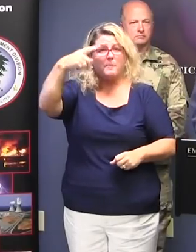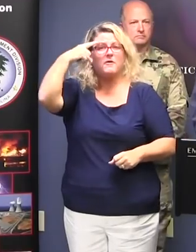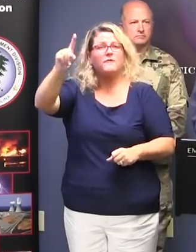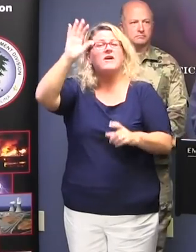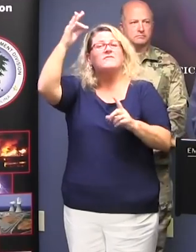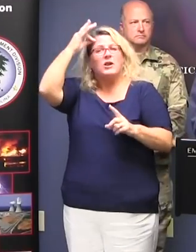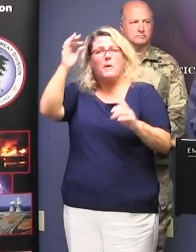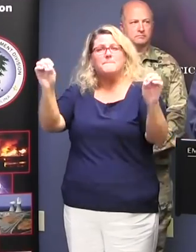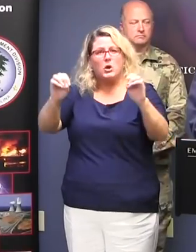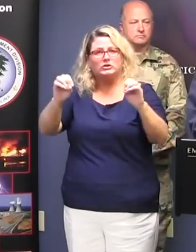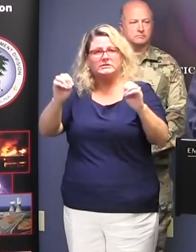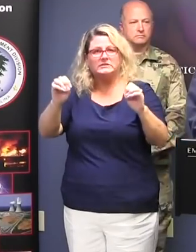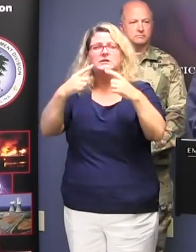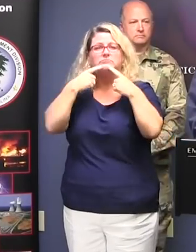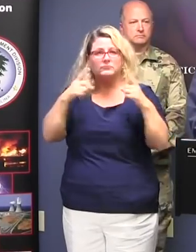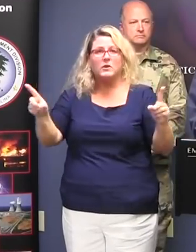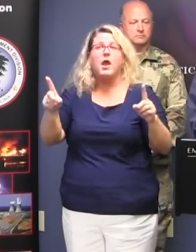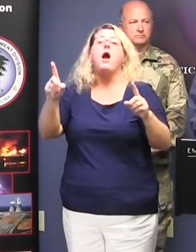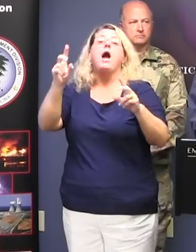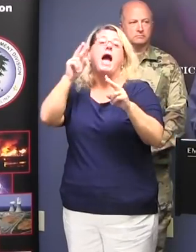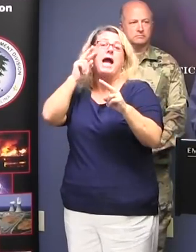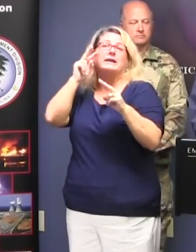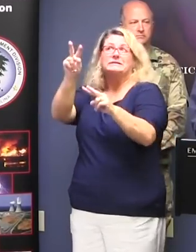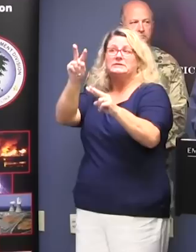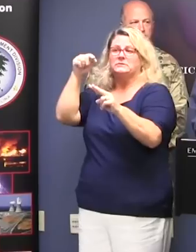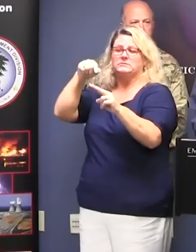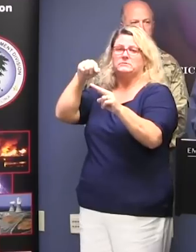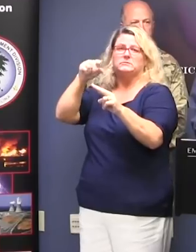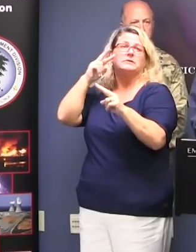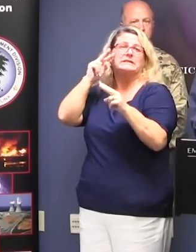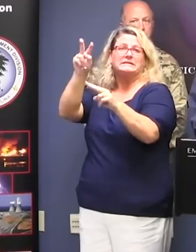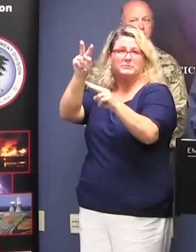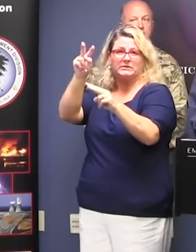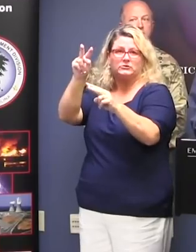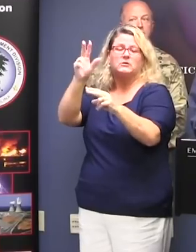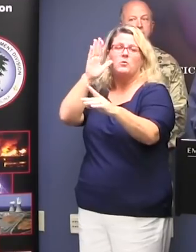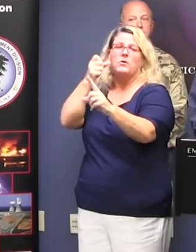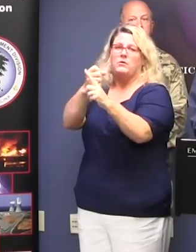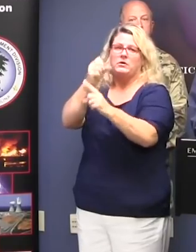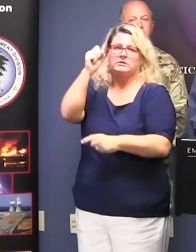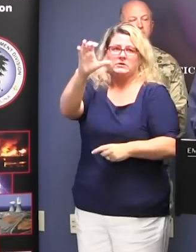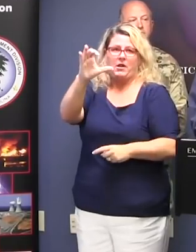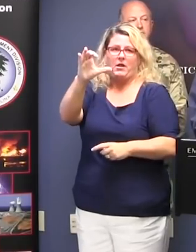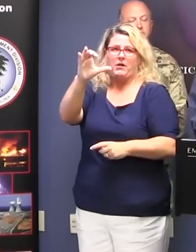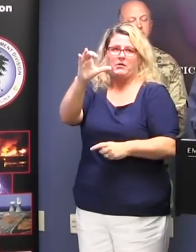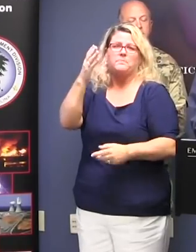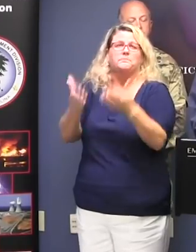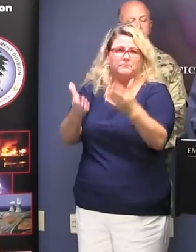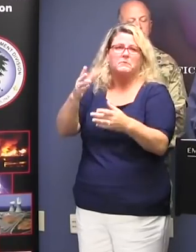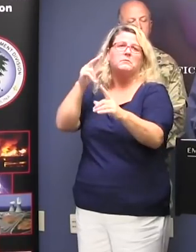declaration in anticipation of the impact on South Carolina. What that means is we're asking for